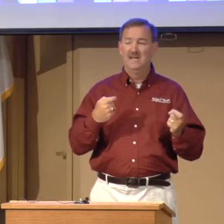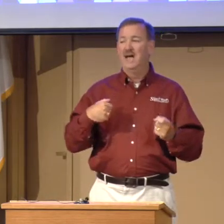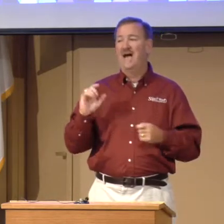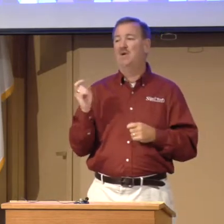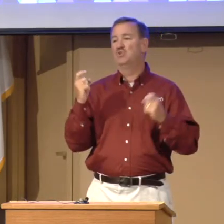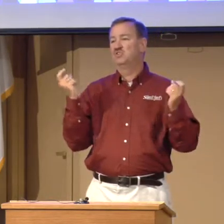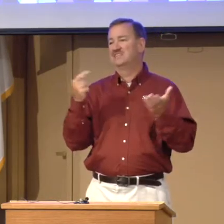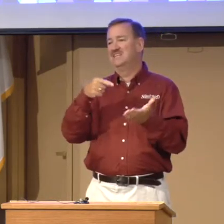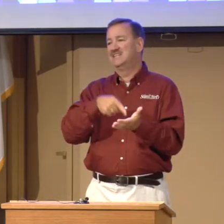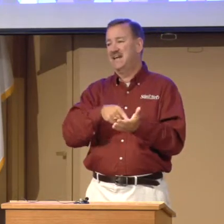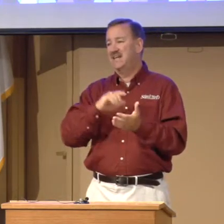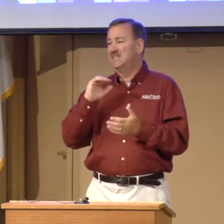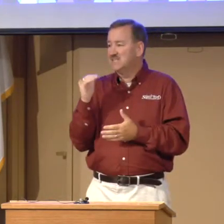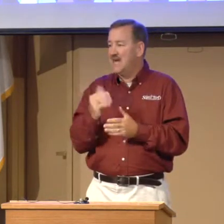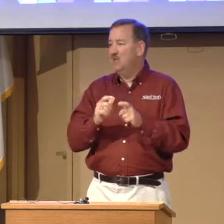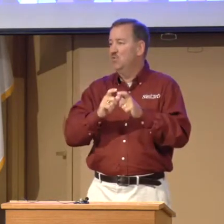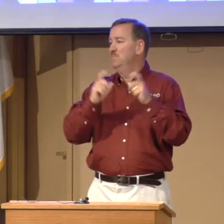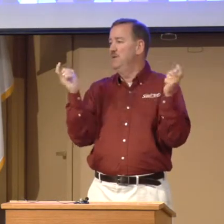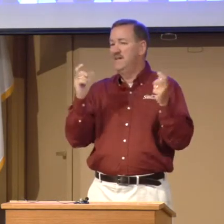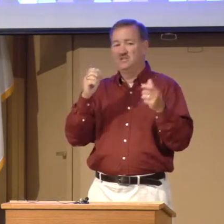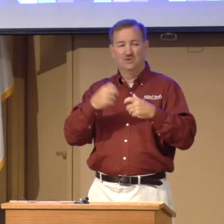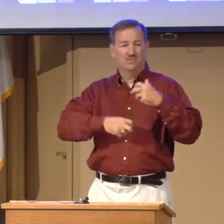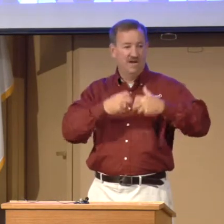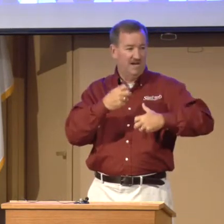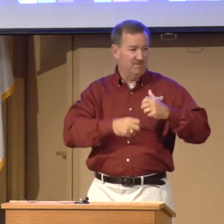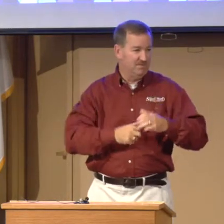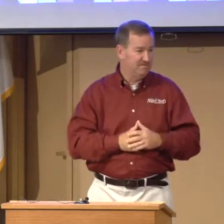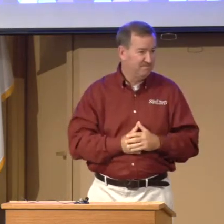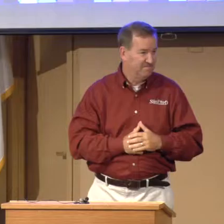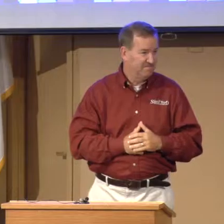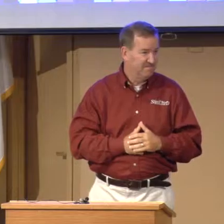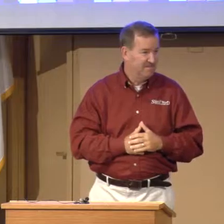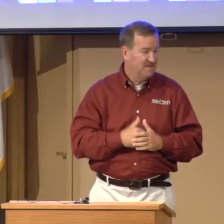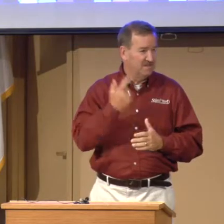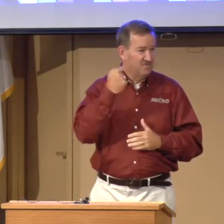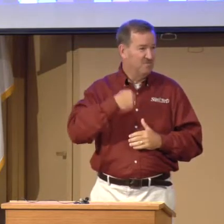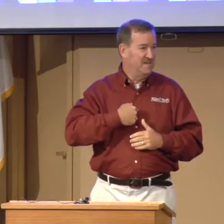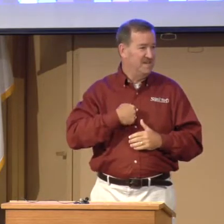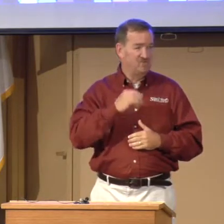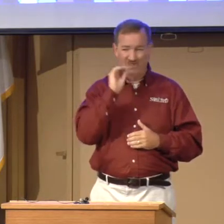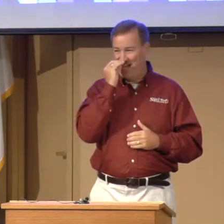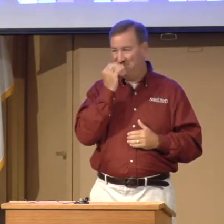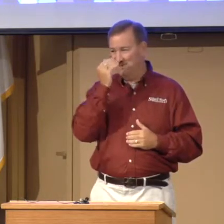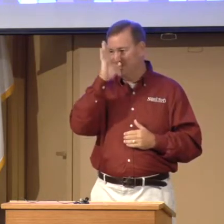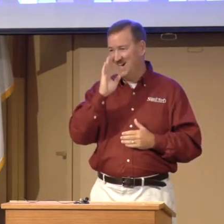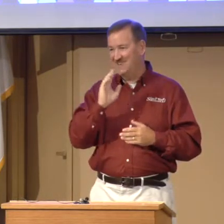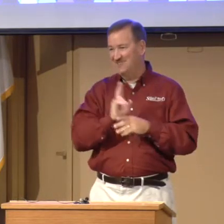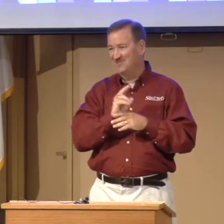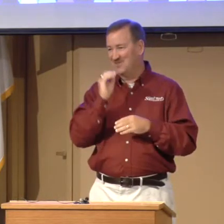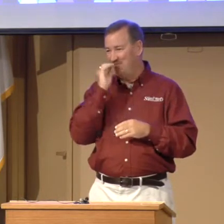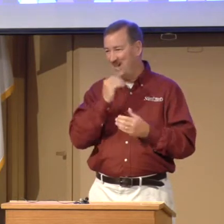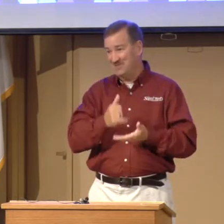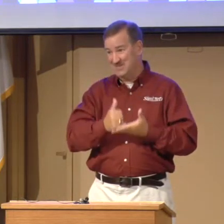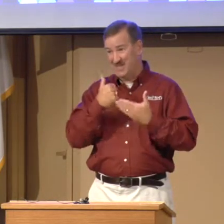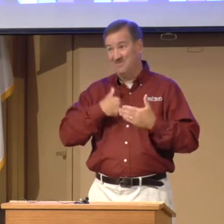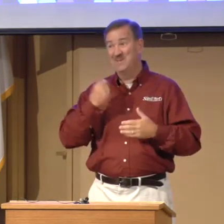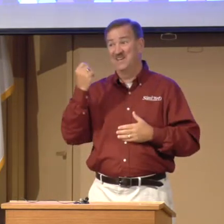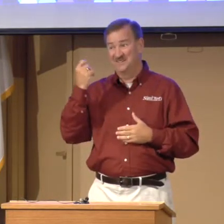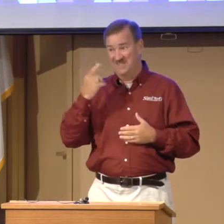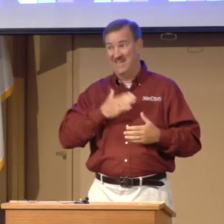Our sin debt is our major problem. For me, the flowers, God used the flowers to help me understand